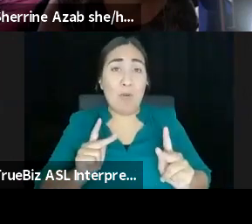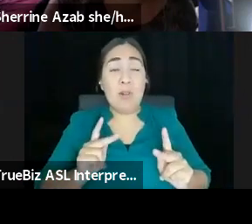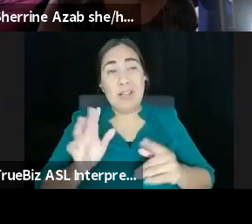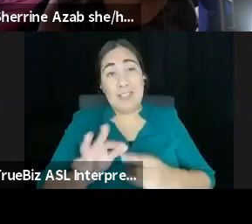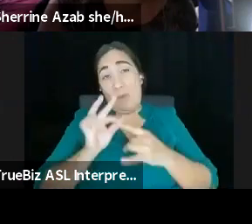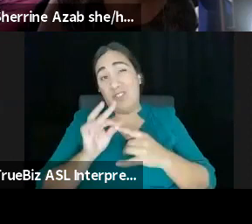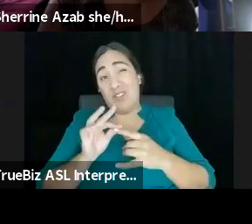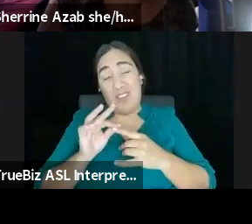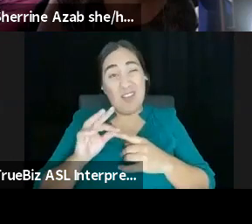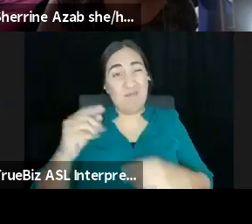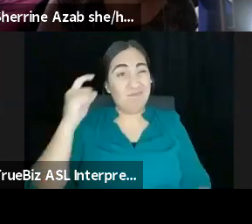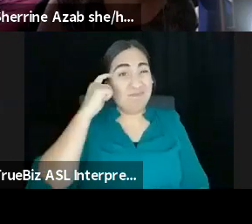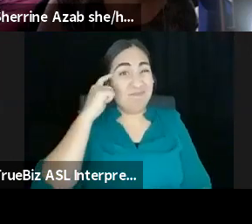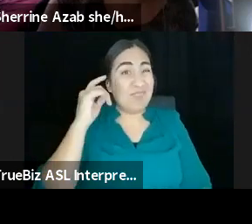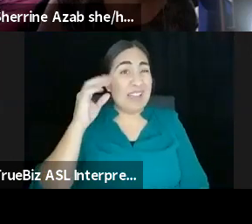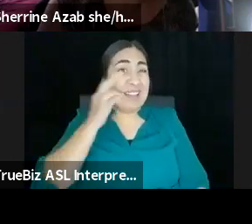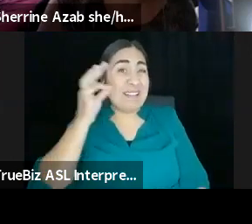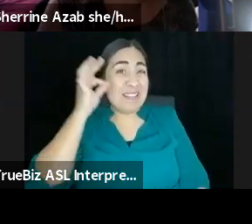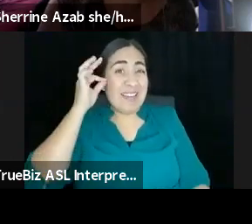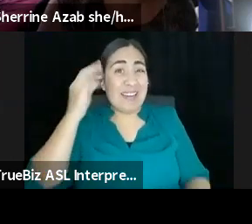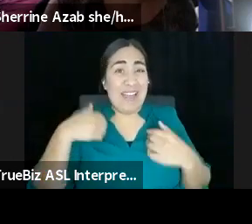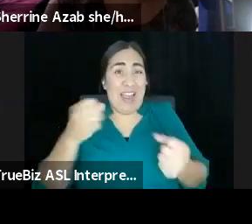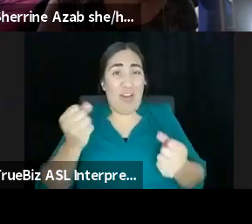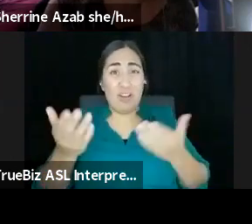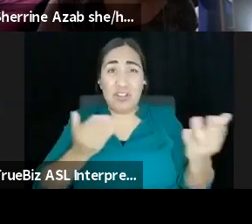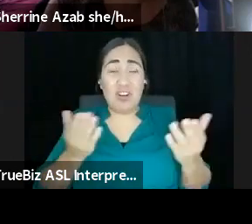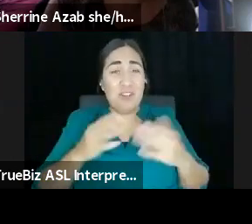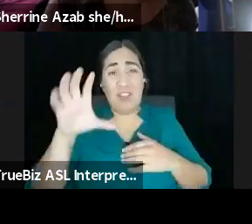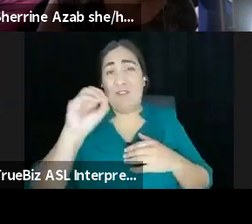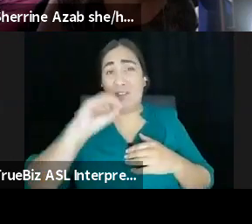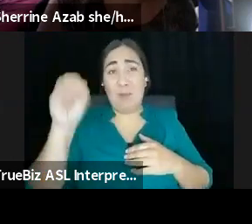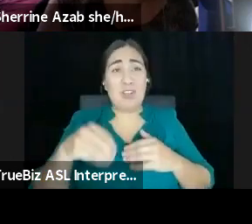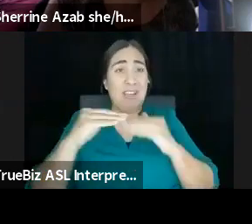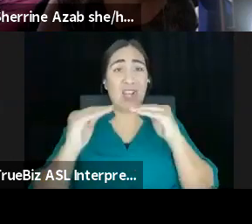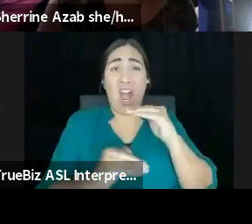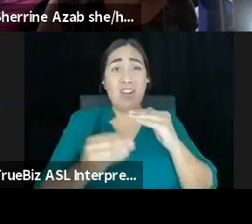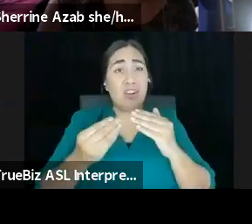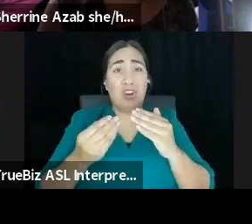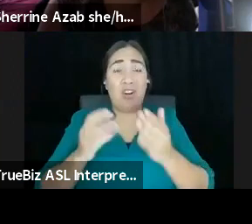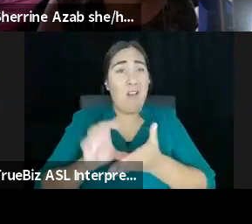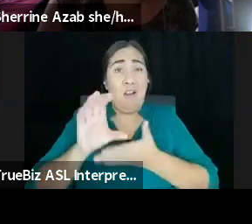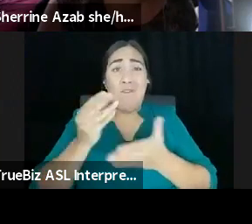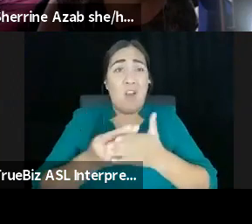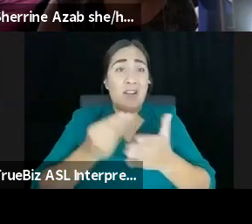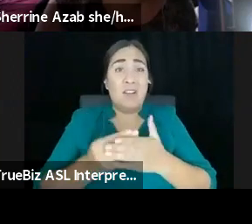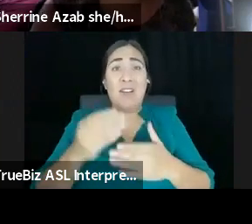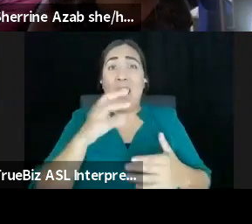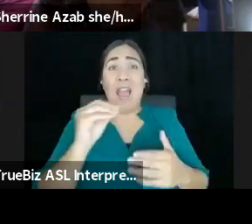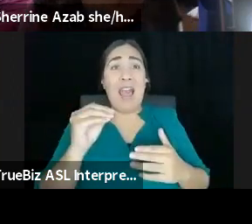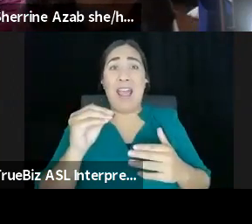thinking about Indian health services being 50% underfunded and disproportionately impacted like it's not a fun time. Um, but it is, I